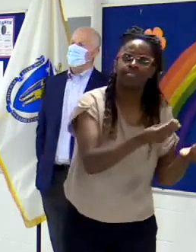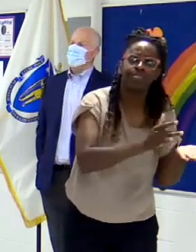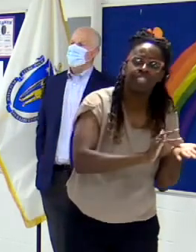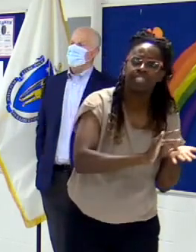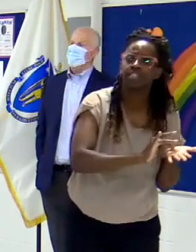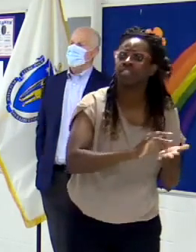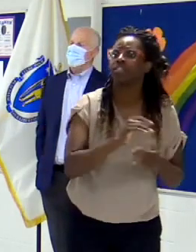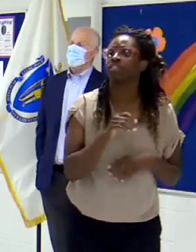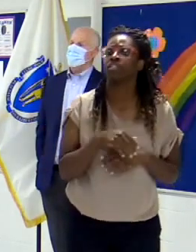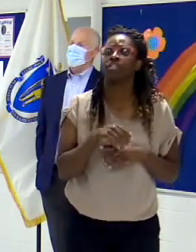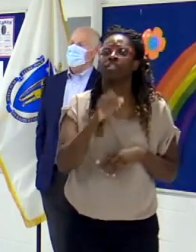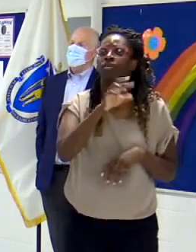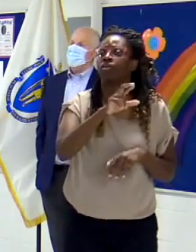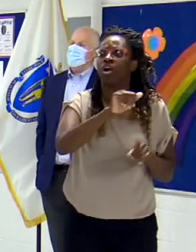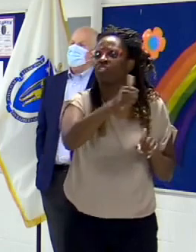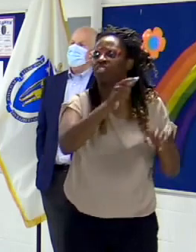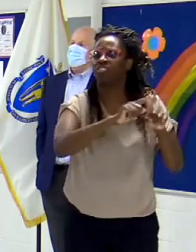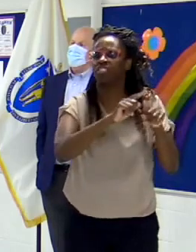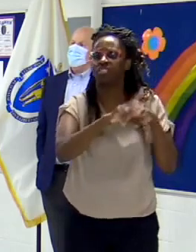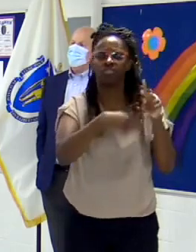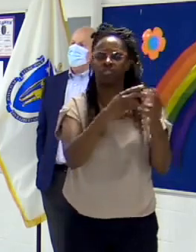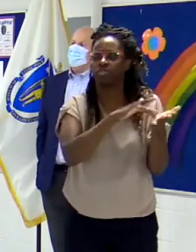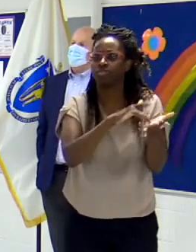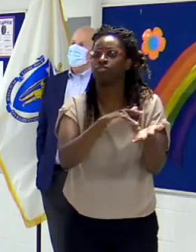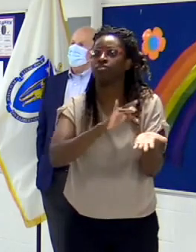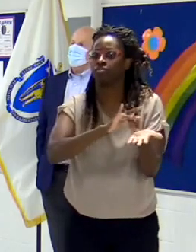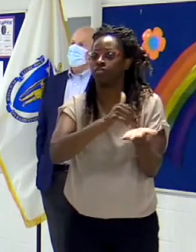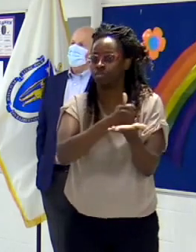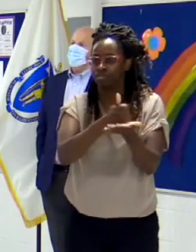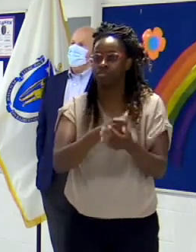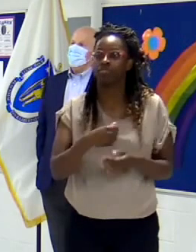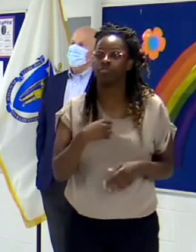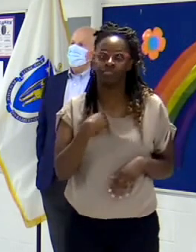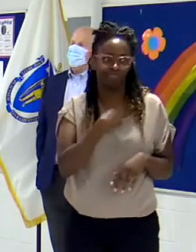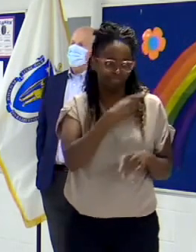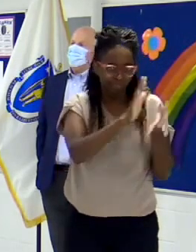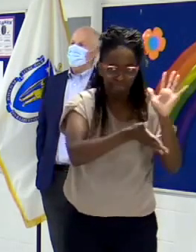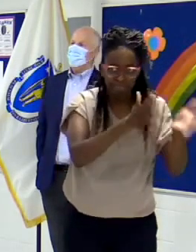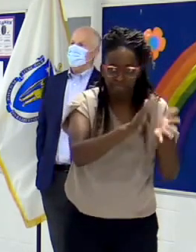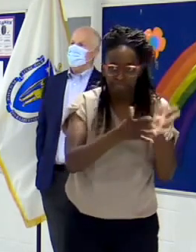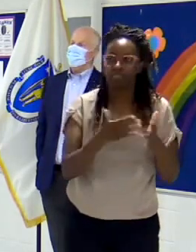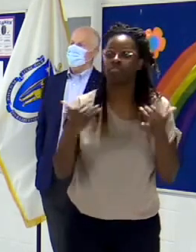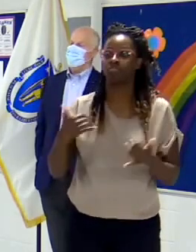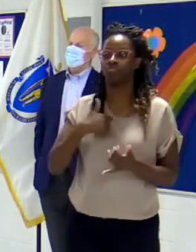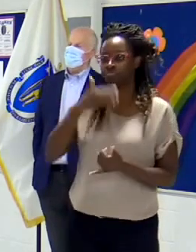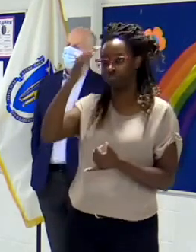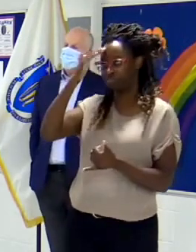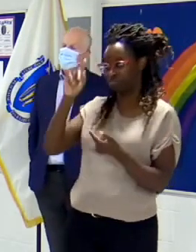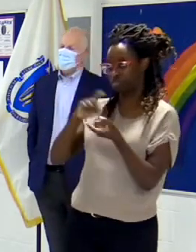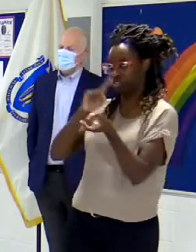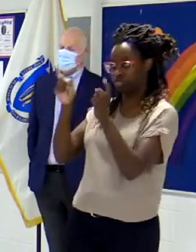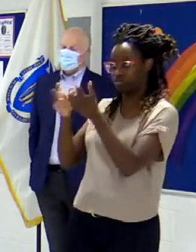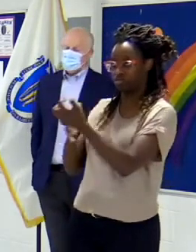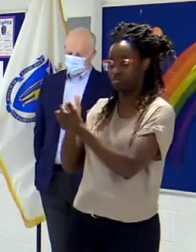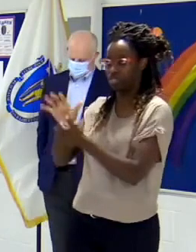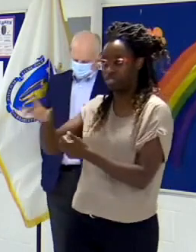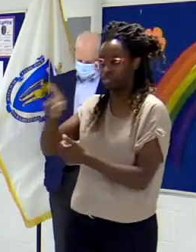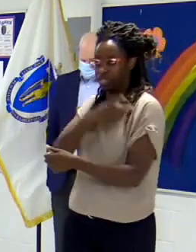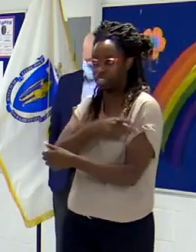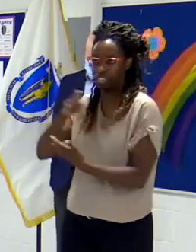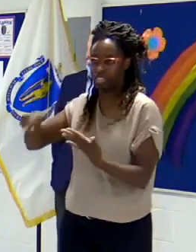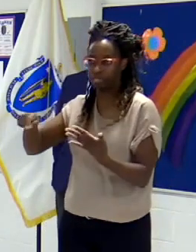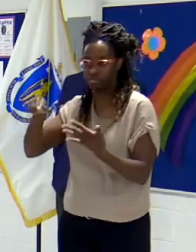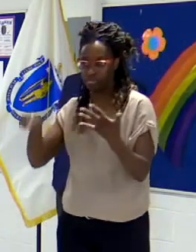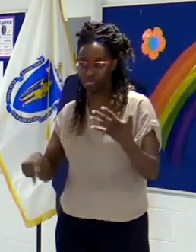that are doing this and getting it done and districts that are doing and getting it done creates a template, uh, and a set of, uh, thoughts and